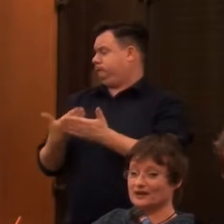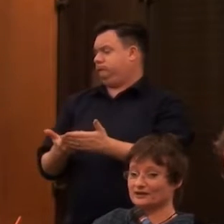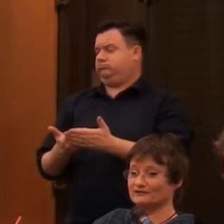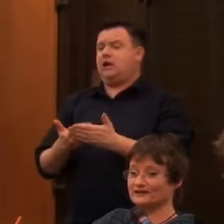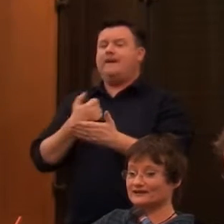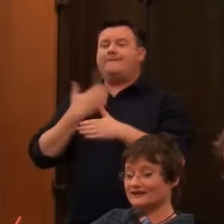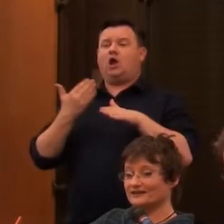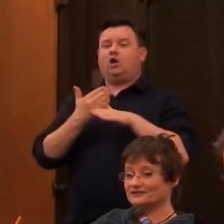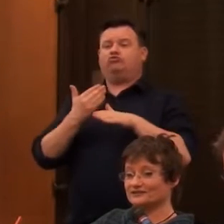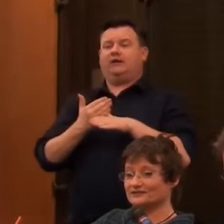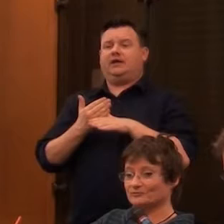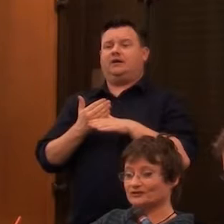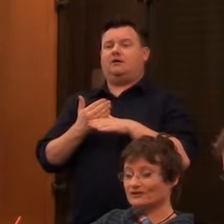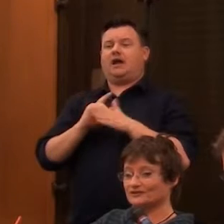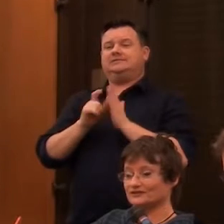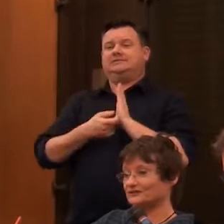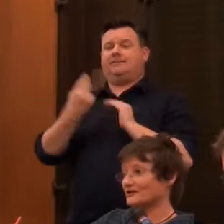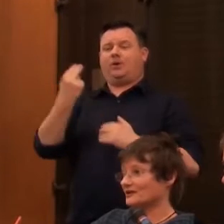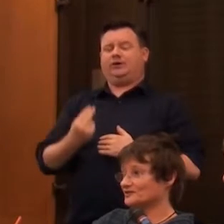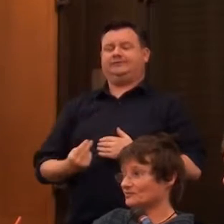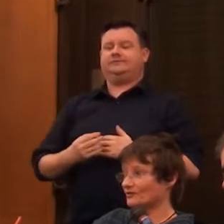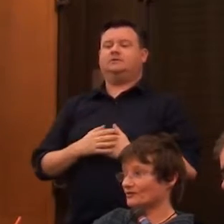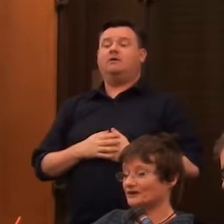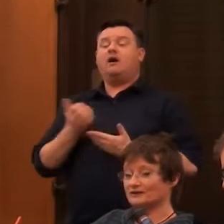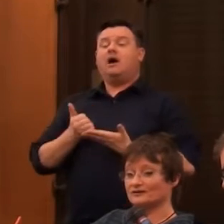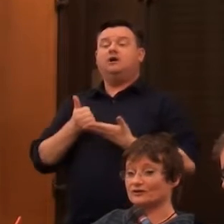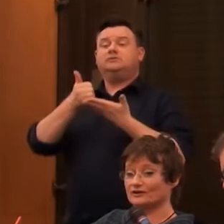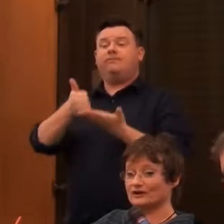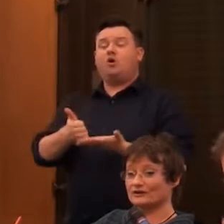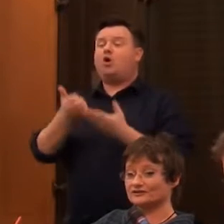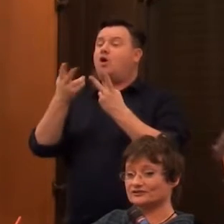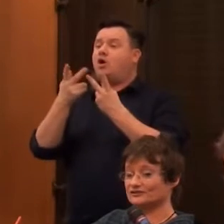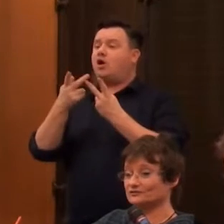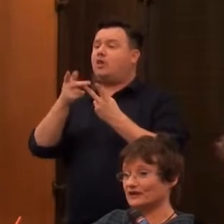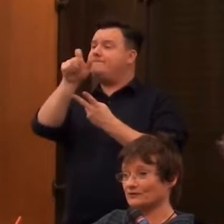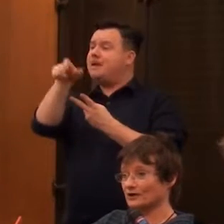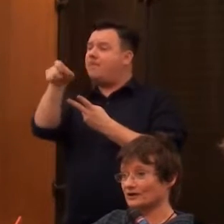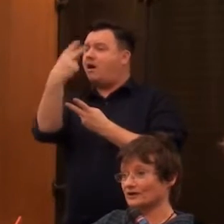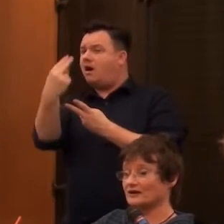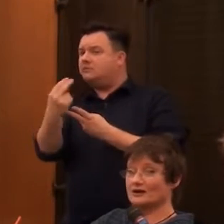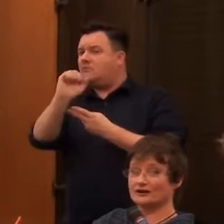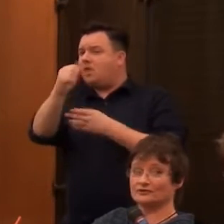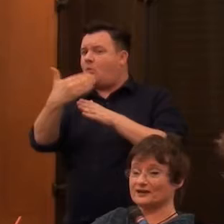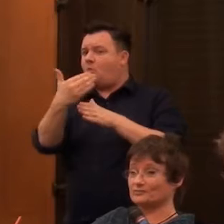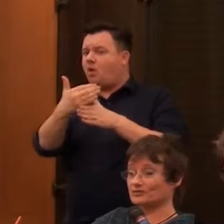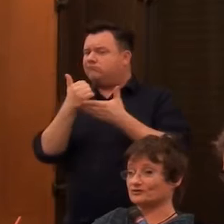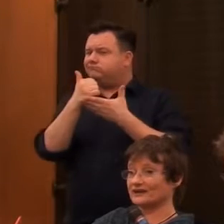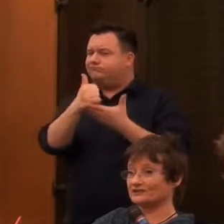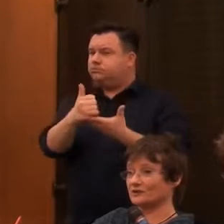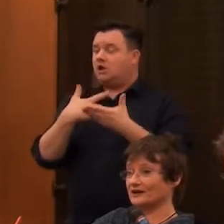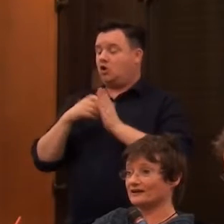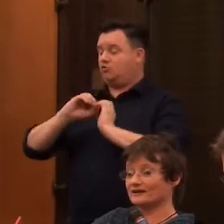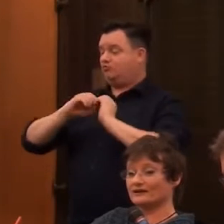my career as a disabled artist. I support other artists to do their work. I create